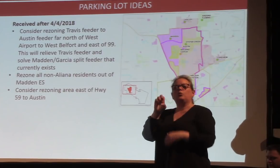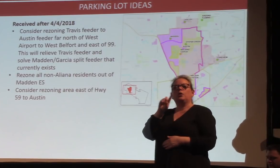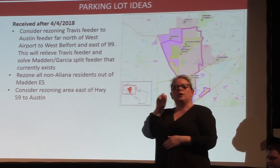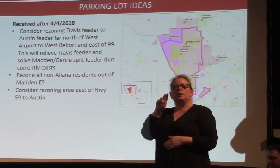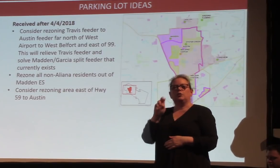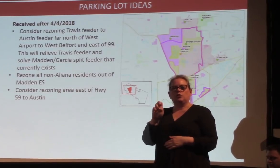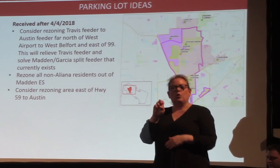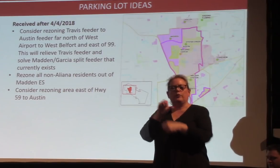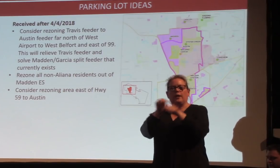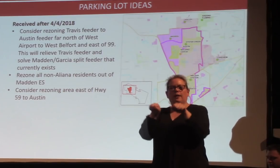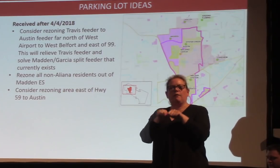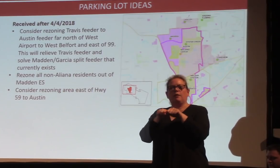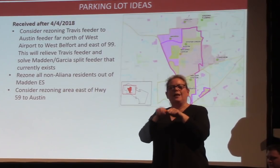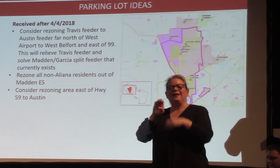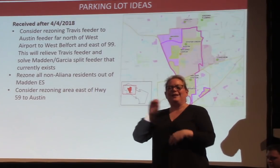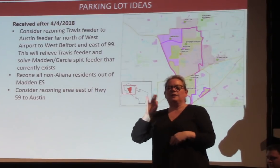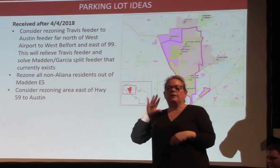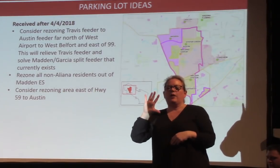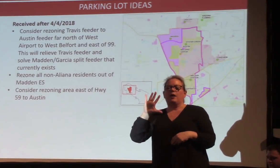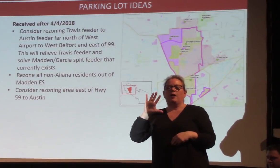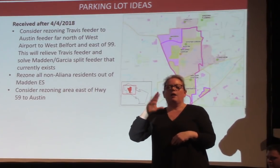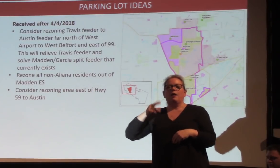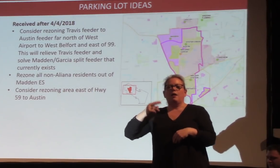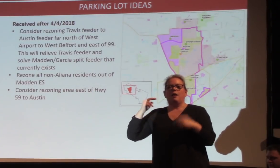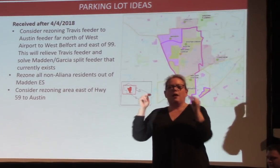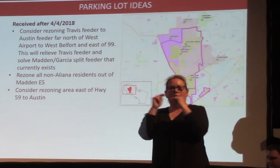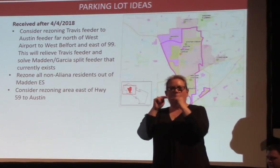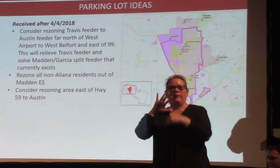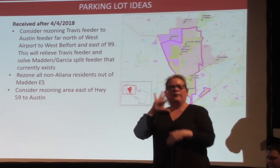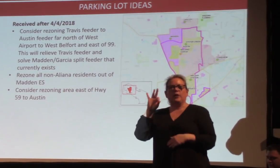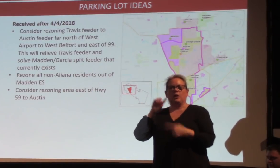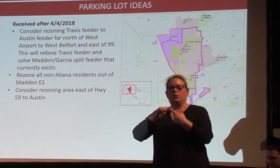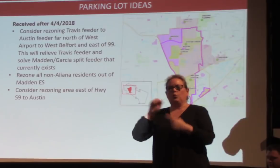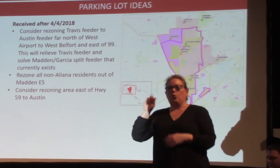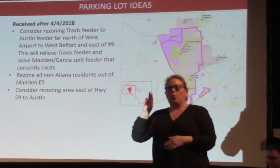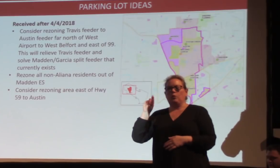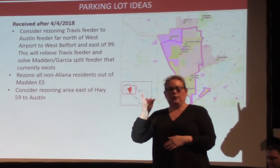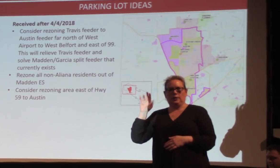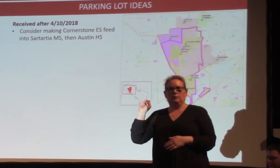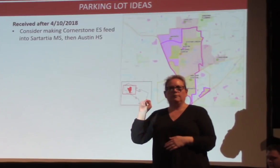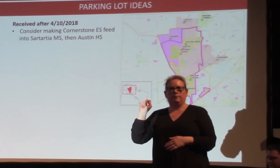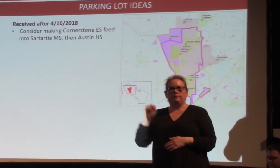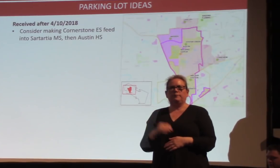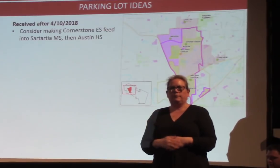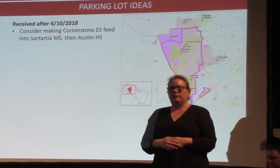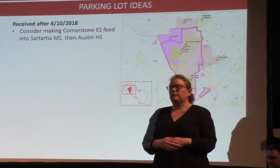to Austin. And I think that's kind of talking about some of those high school options with the Cornerstone area.